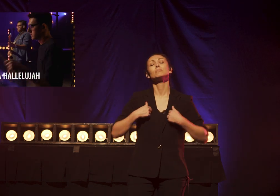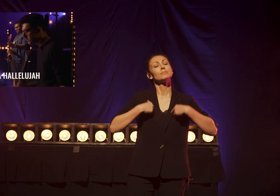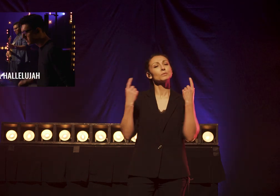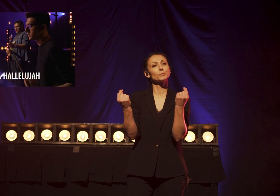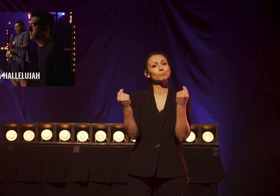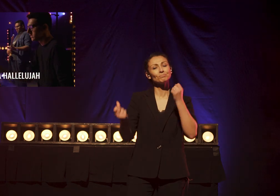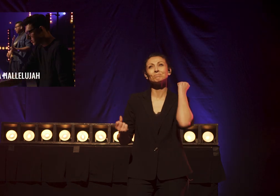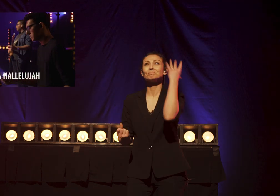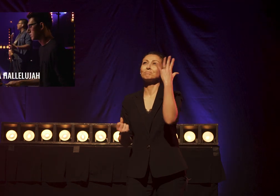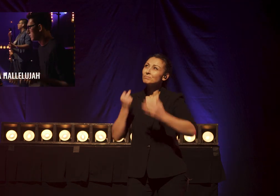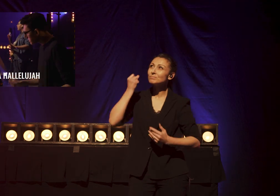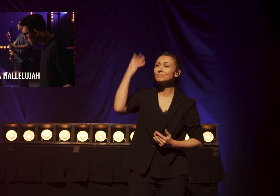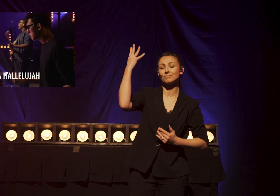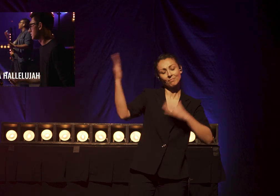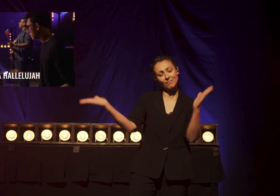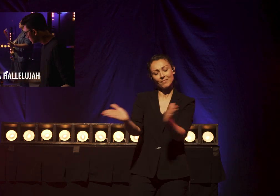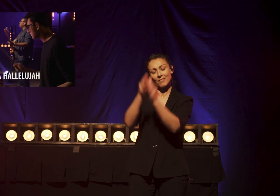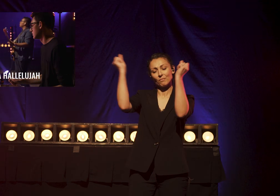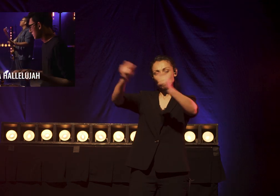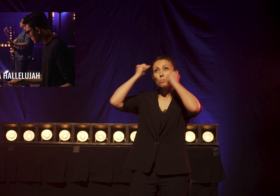And I raise And hallelujah